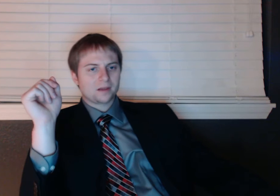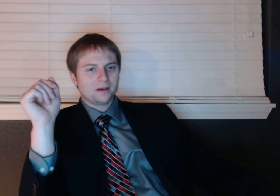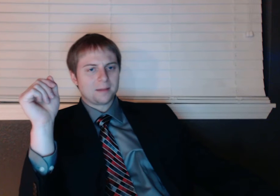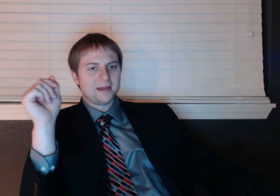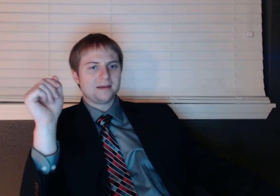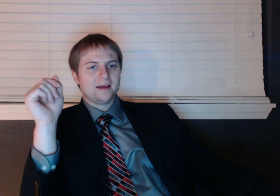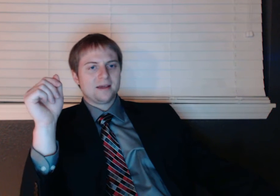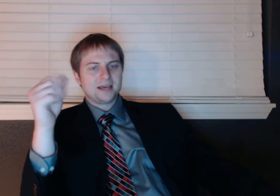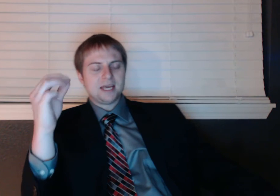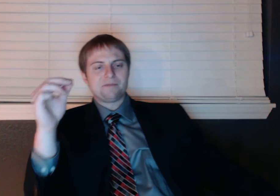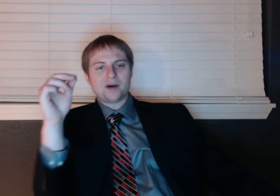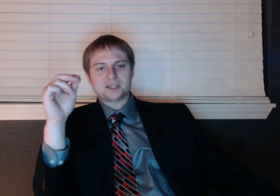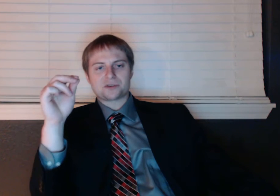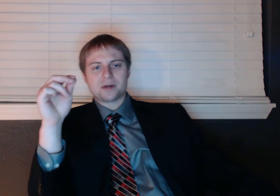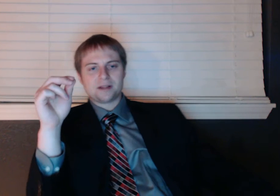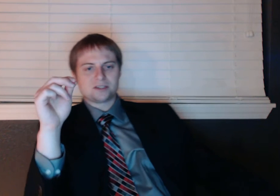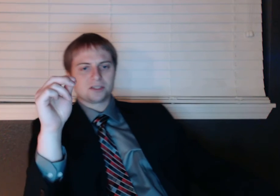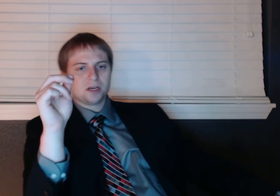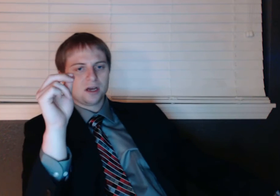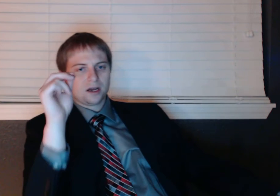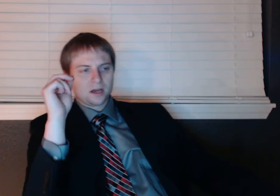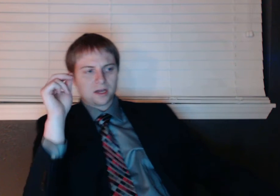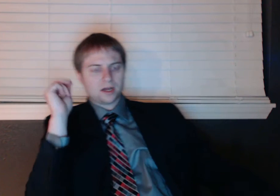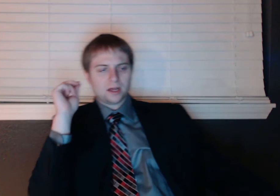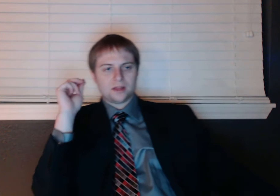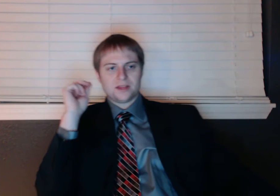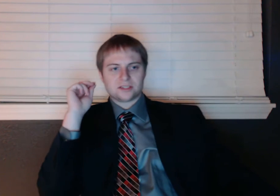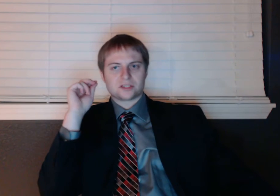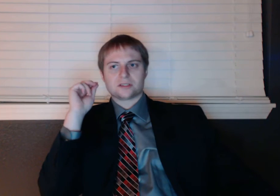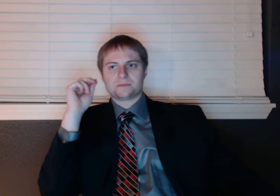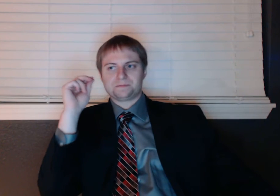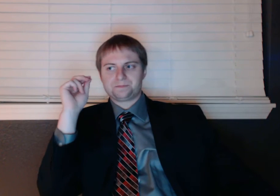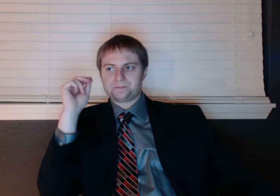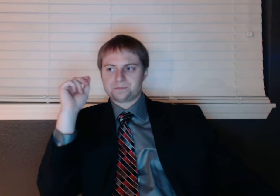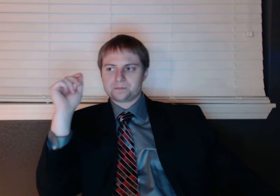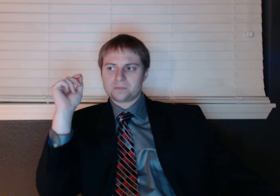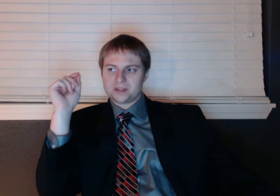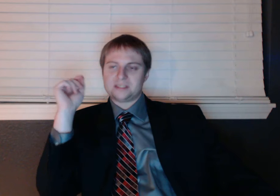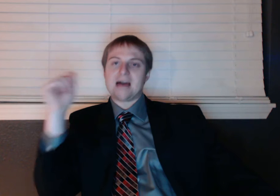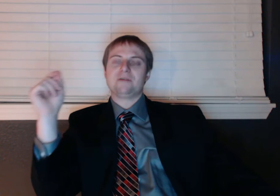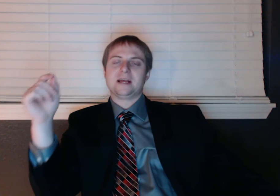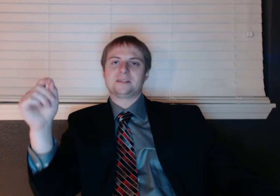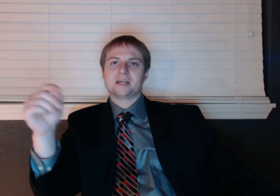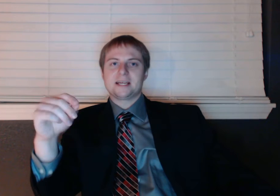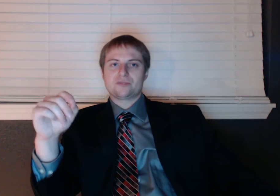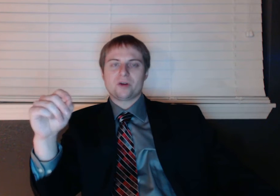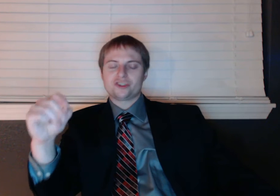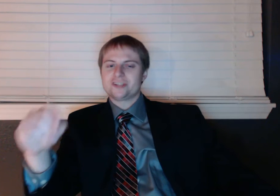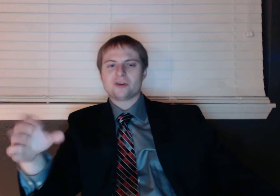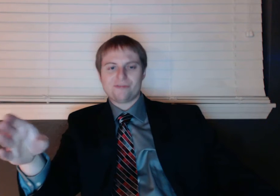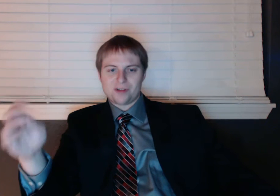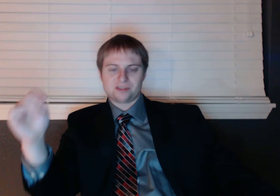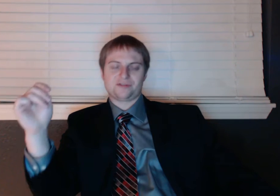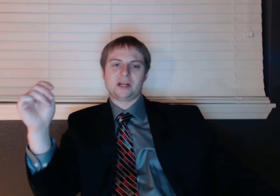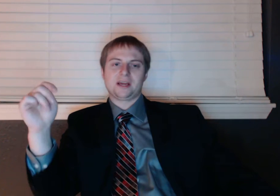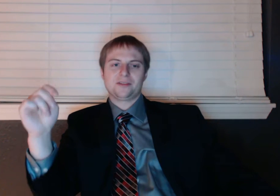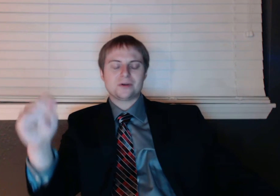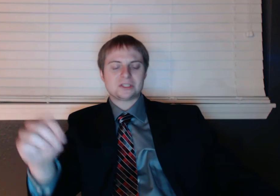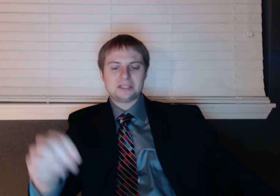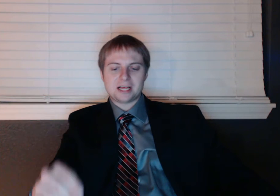I mean, they keep fostering this, this, these evidence against Russia. It's all false flag. There is